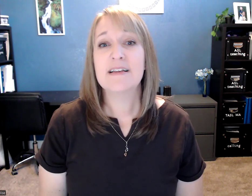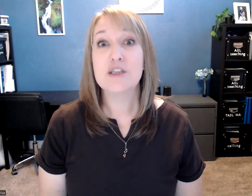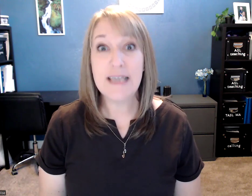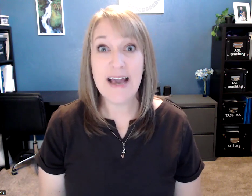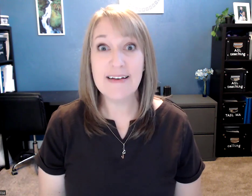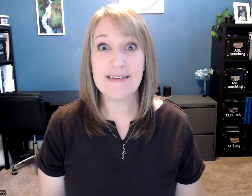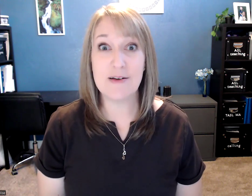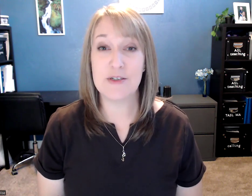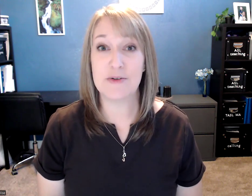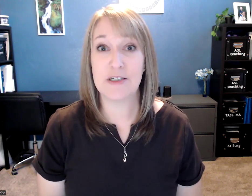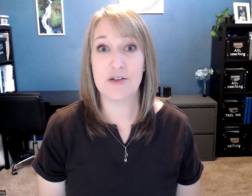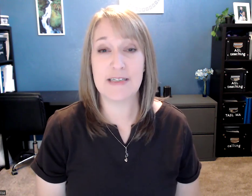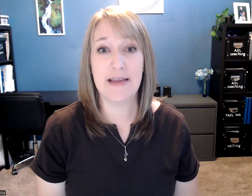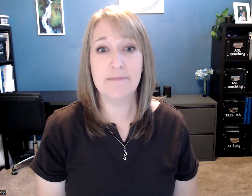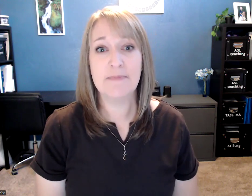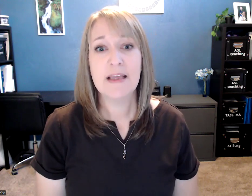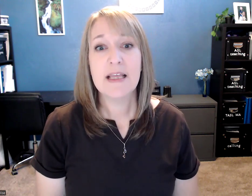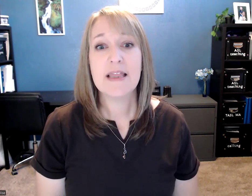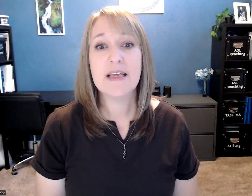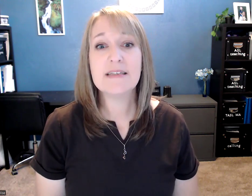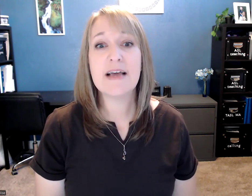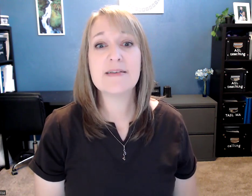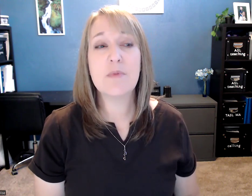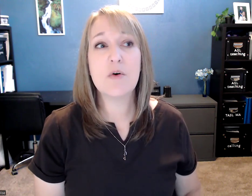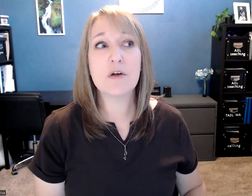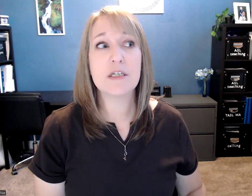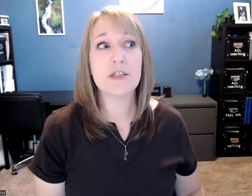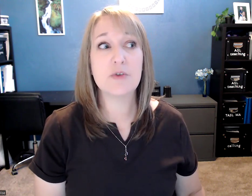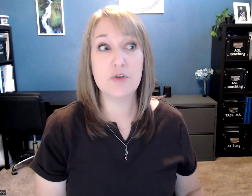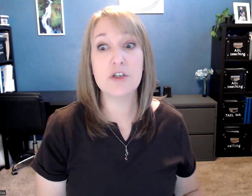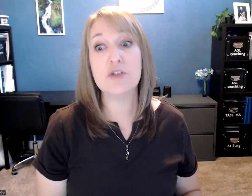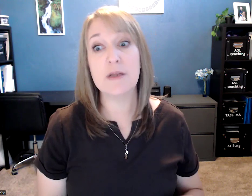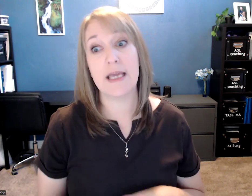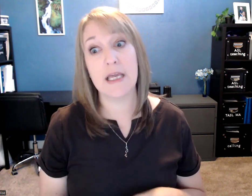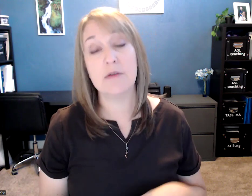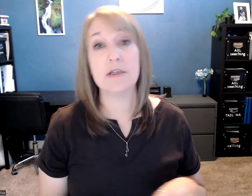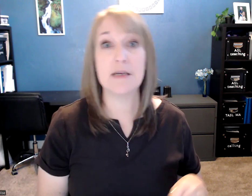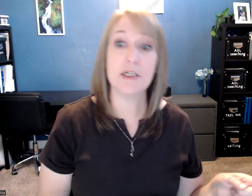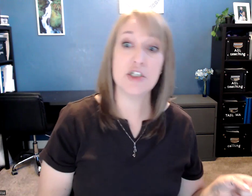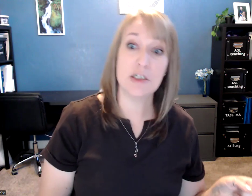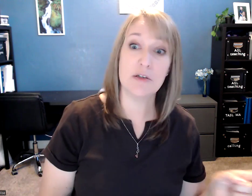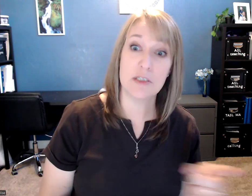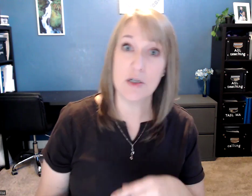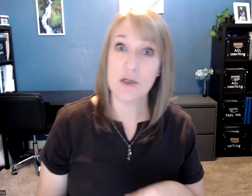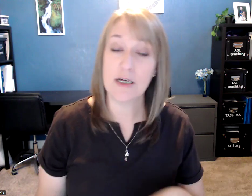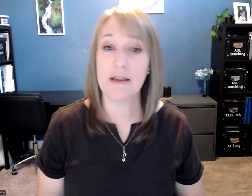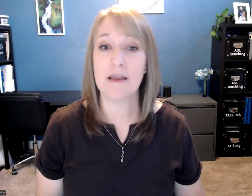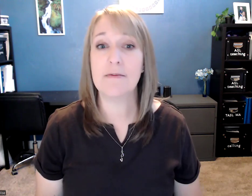look at is also a directional sign. This has more to do. You can do it. Like he looked at me, she looked at her kind of thing,